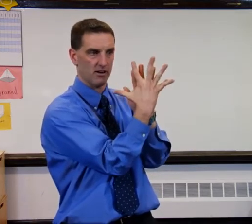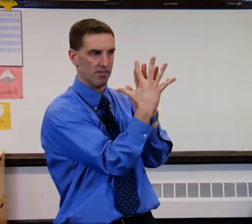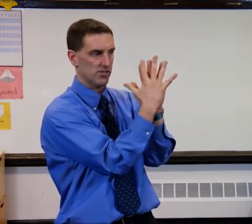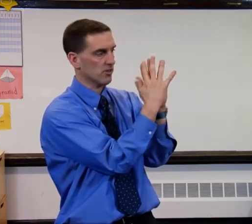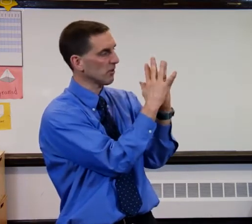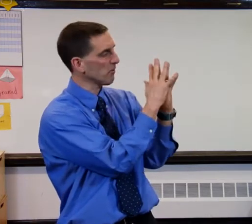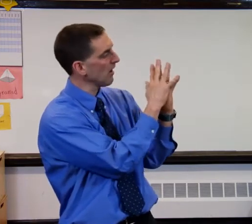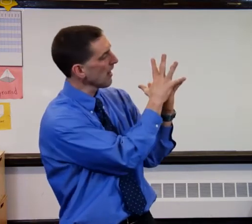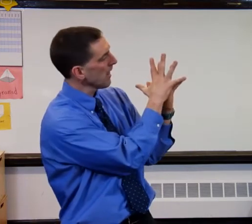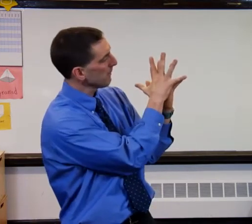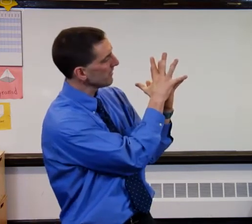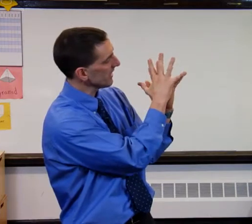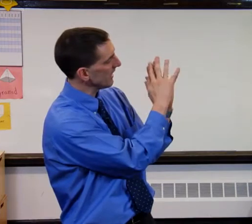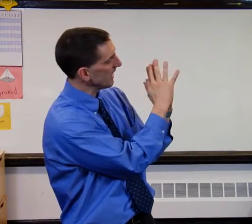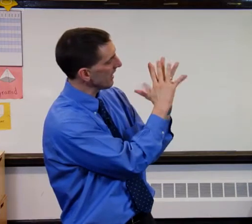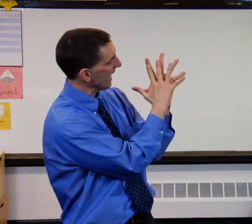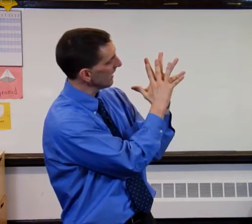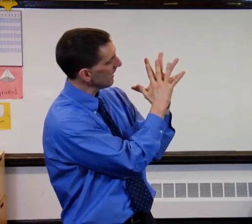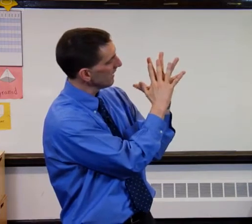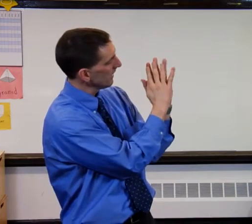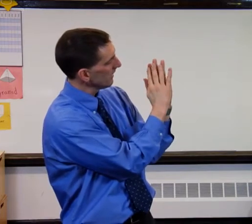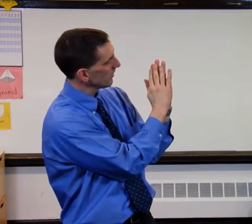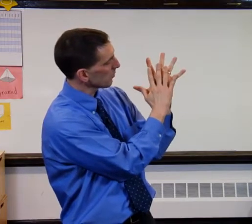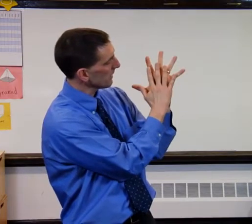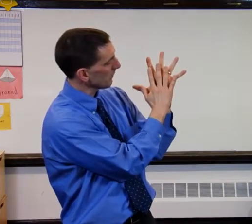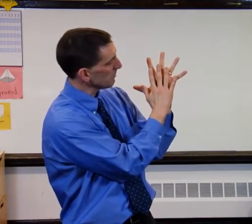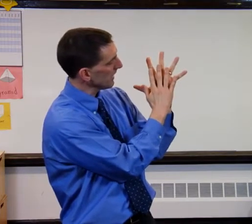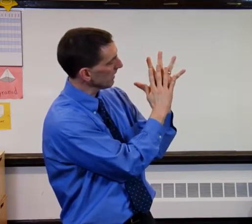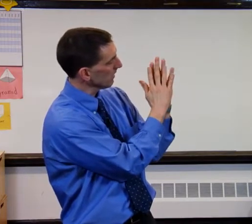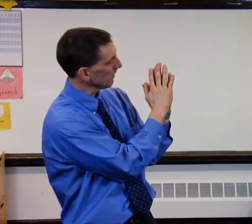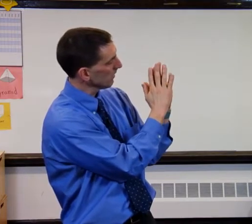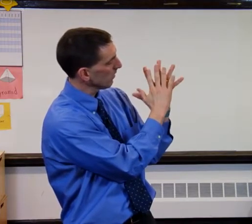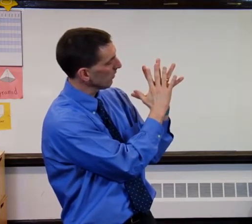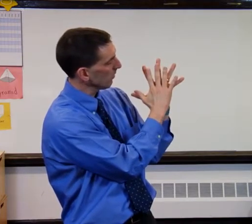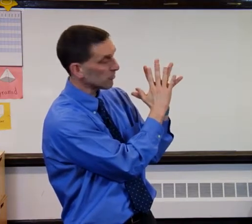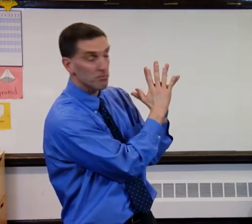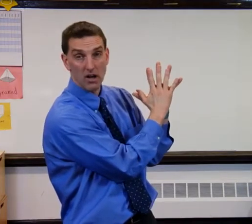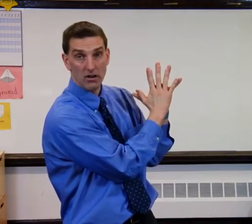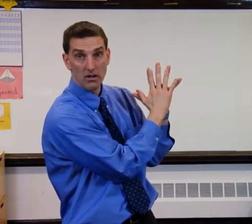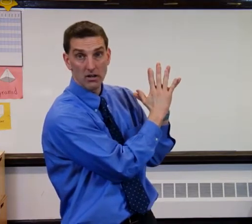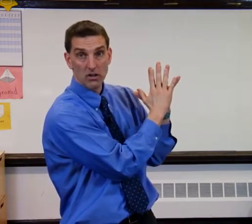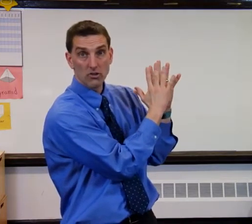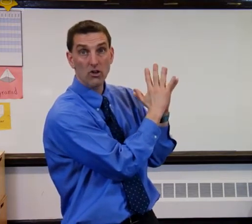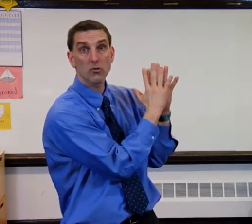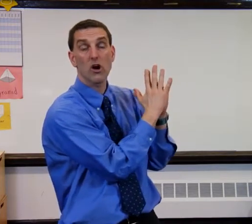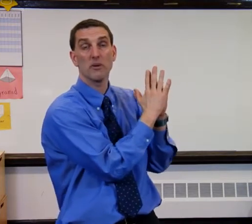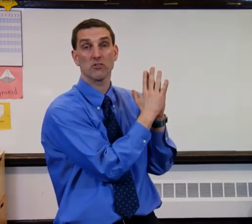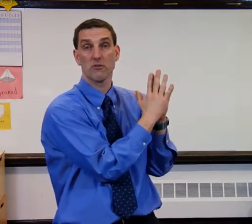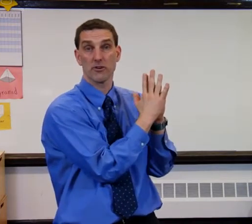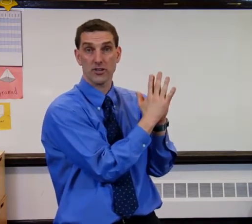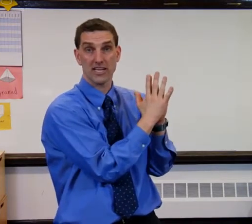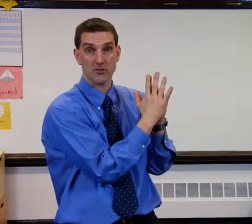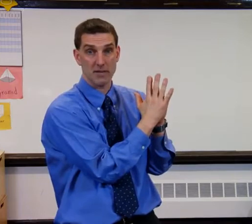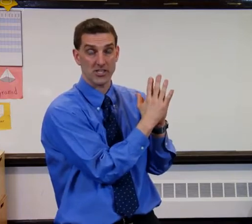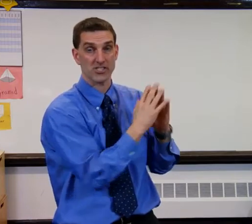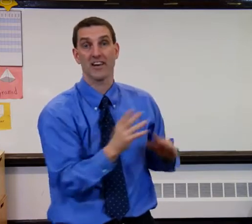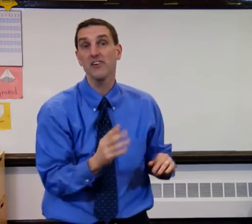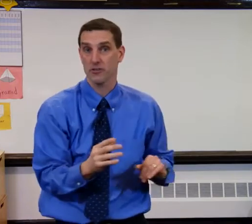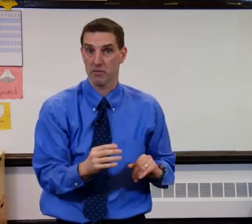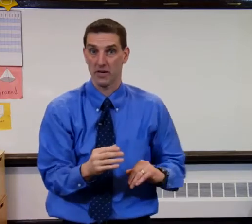know if that shows up well, but it's the idea that this one becomes bigger or smaller. So those would all be some of your transformations. Now here's the beauty.